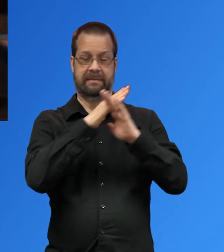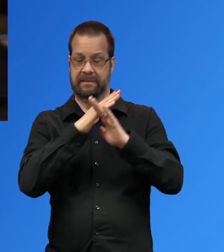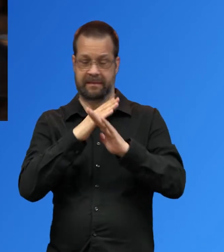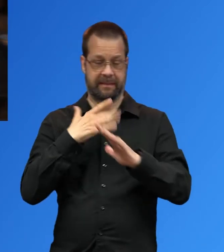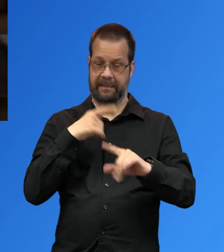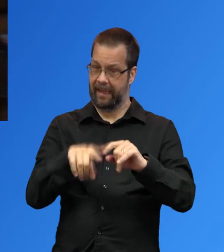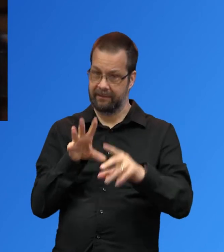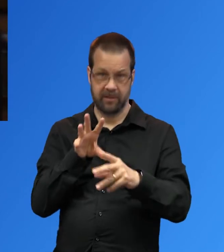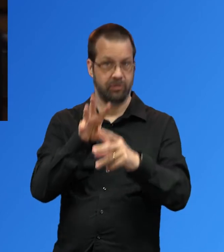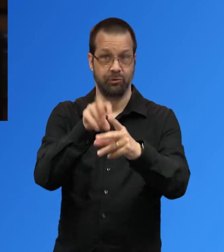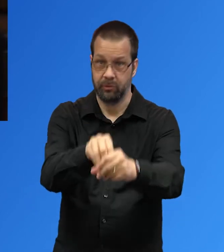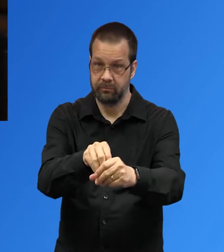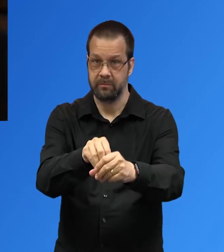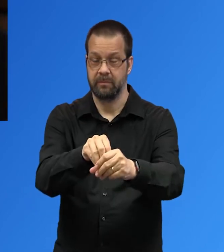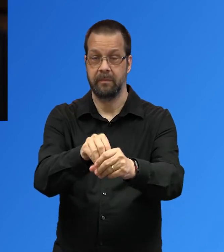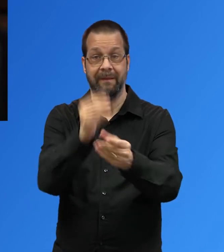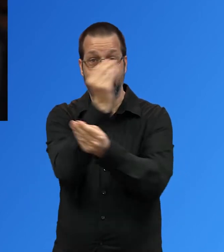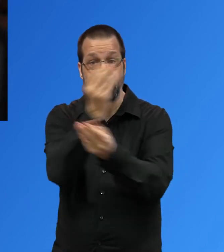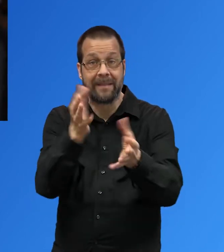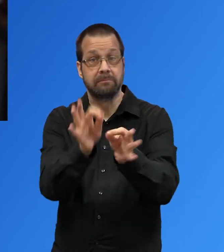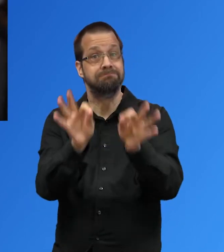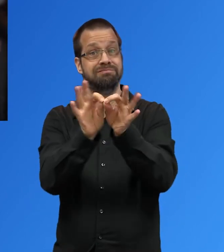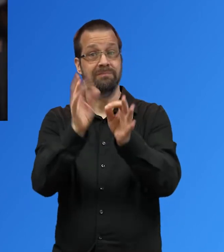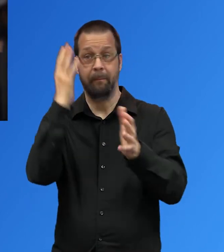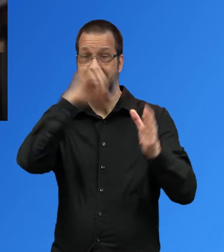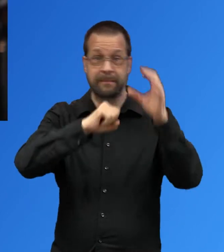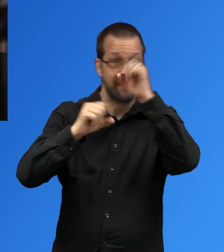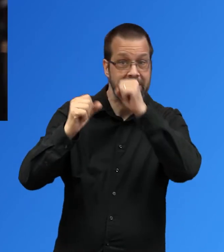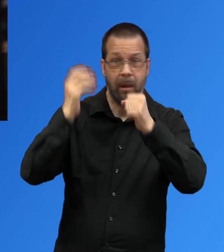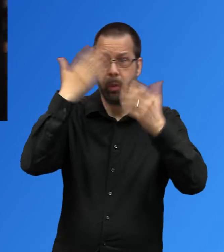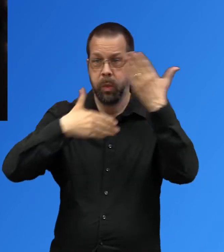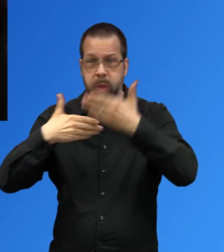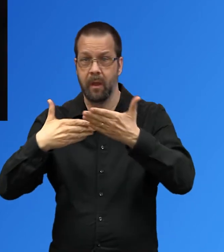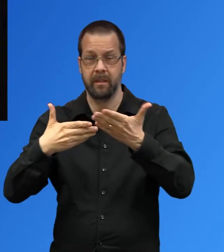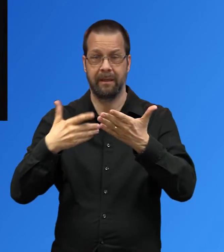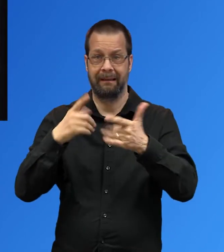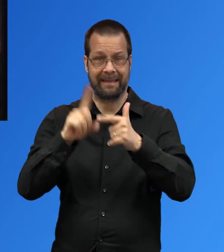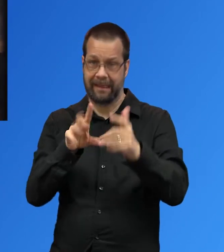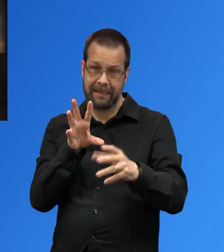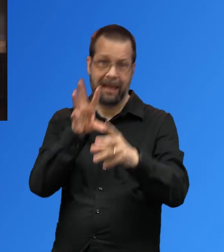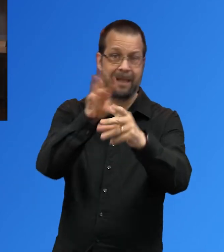important and critical information and may have difficulty participating and contributing to the meeting.